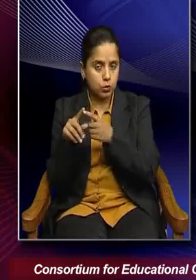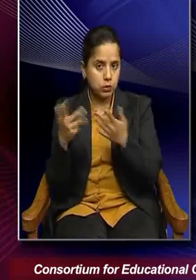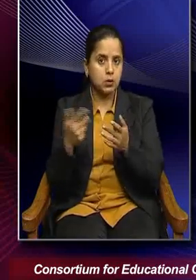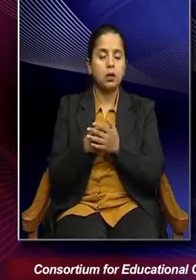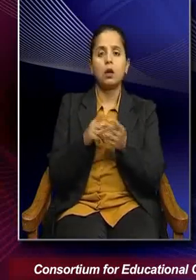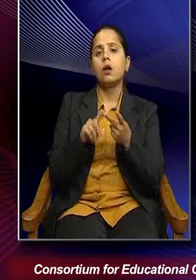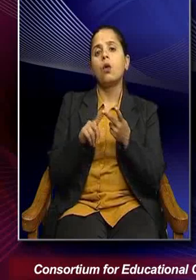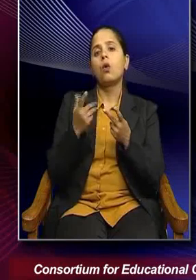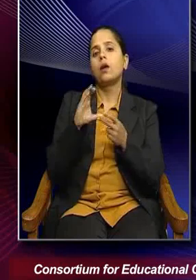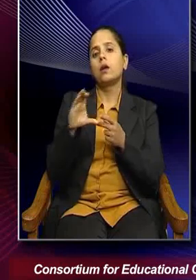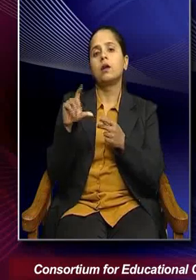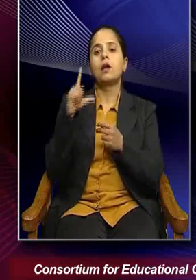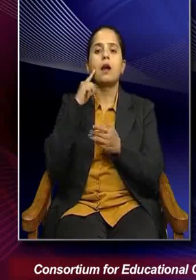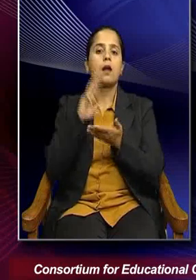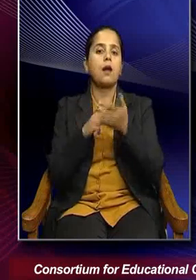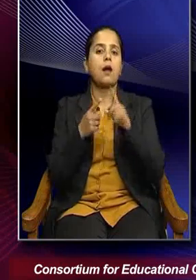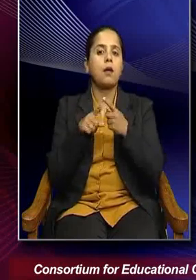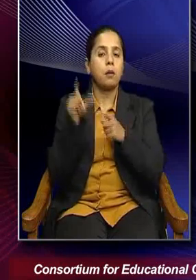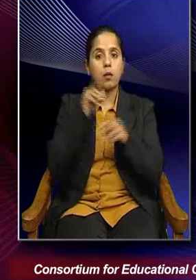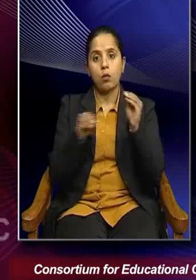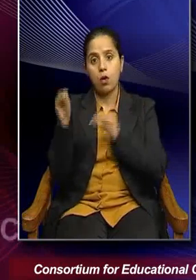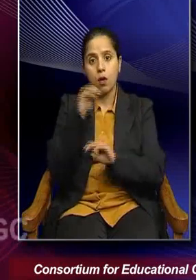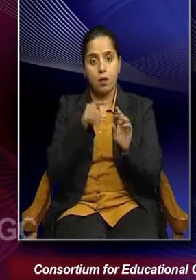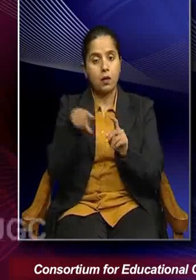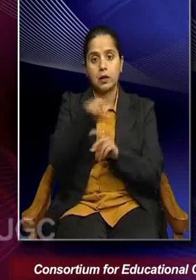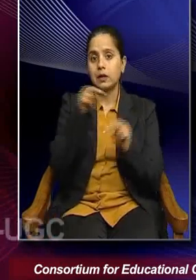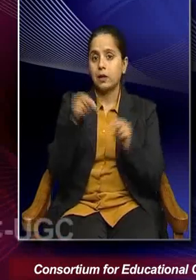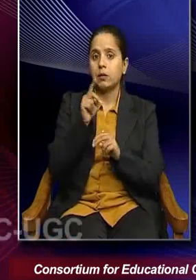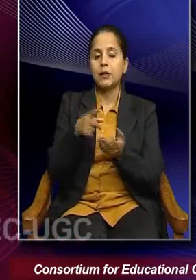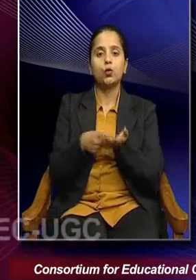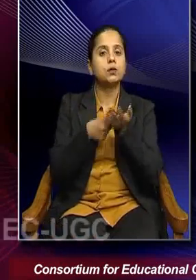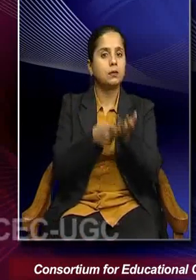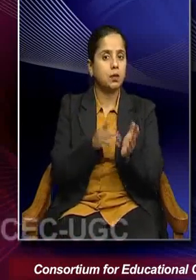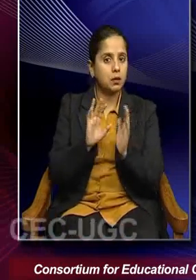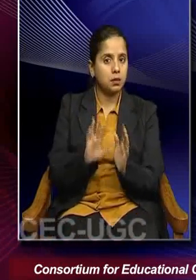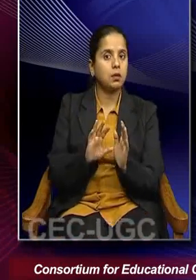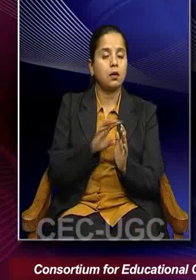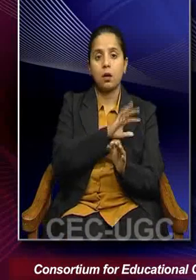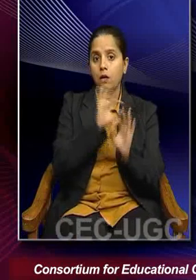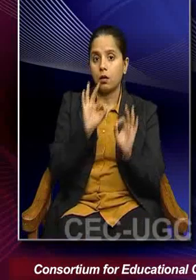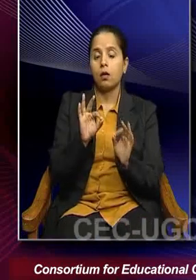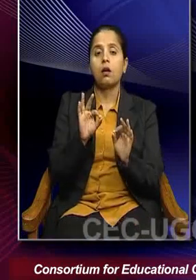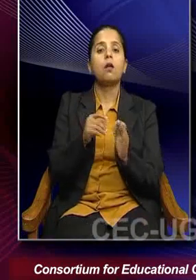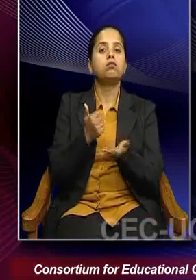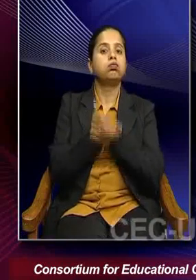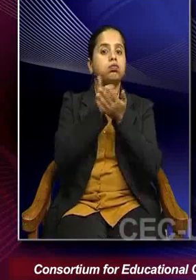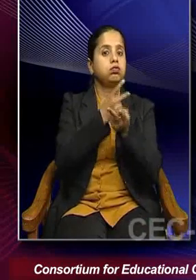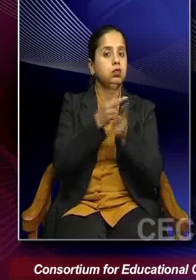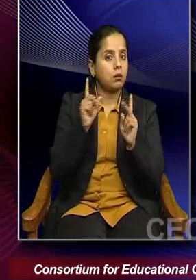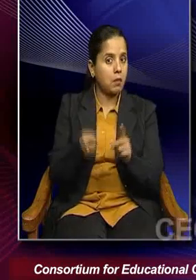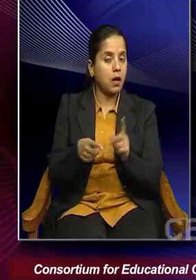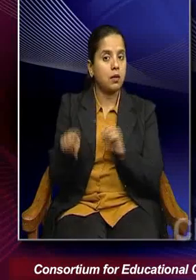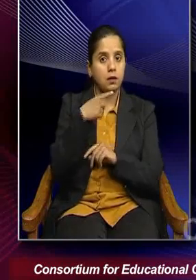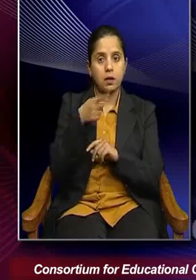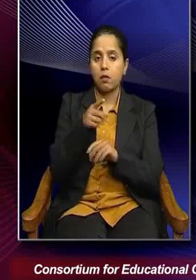climate migrants, they need to be respected, they need to be properly rehabilitated. And so, there has